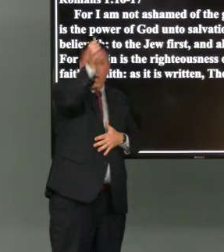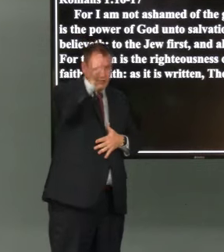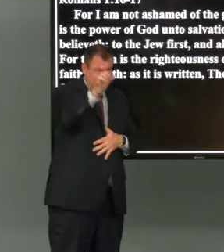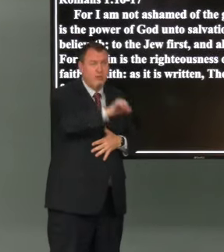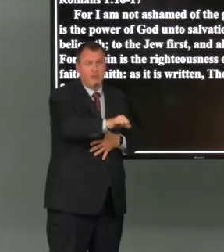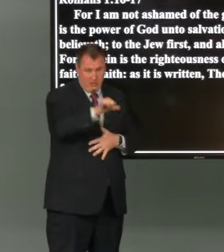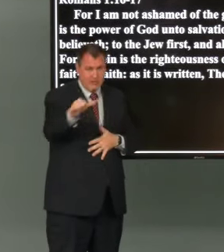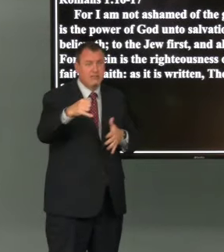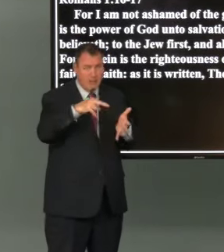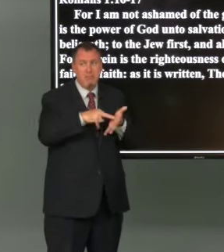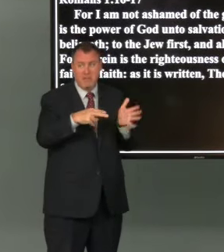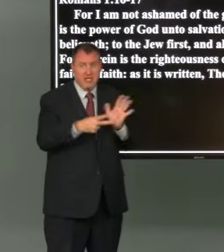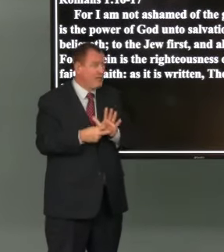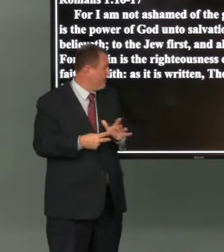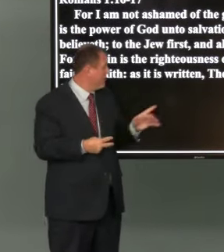it's the same concept really